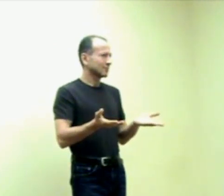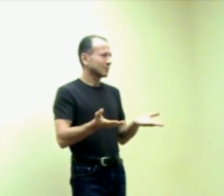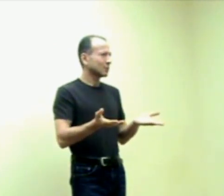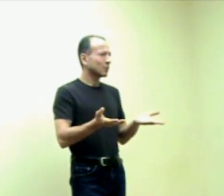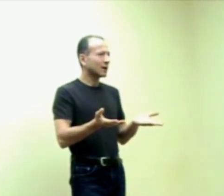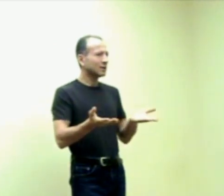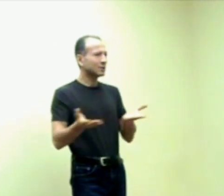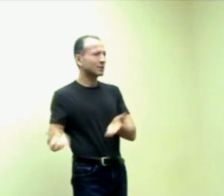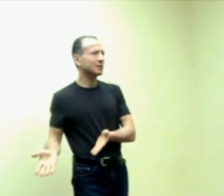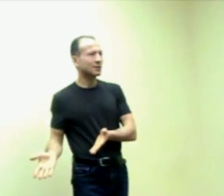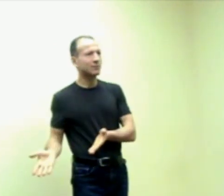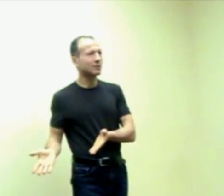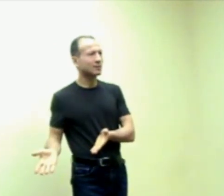So, kids are different?